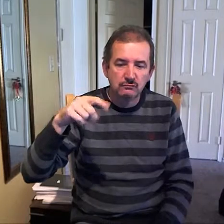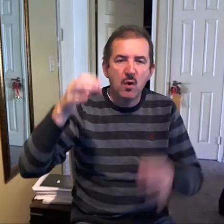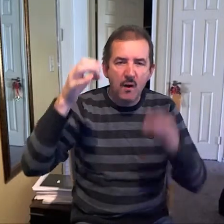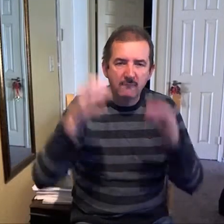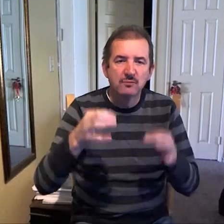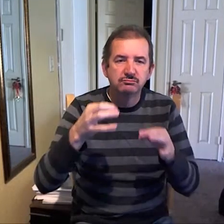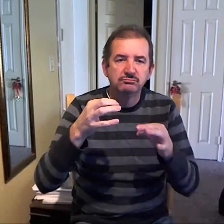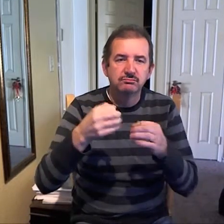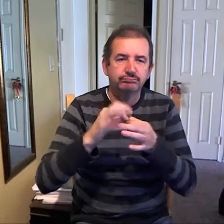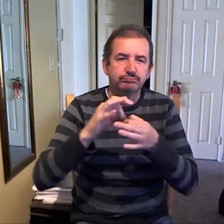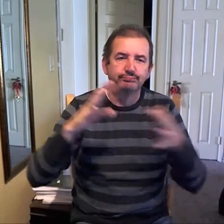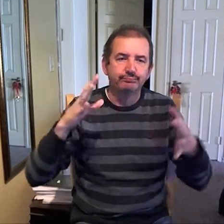I can't believe we come right here.